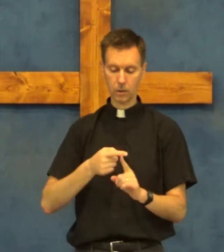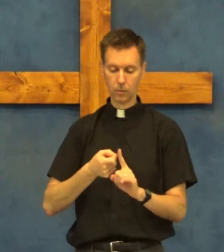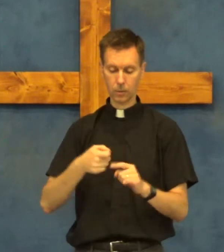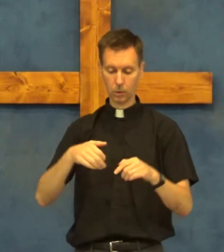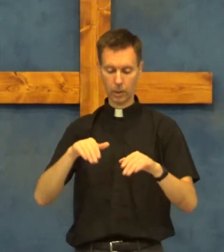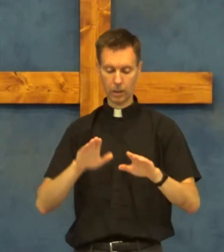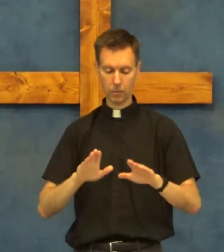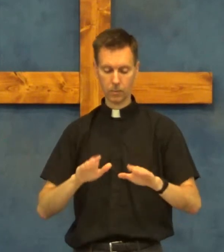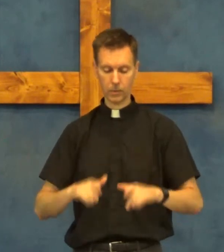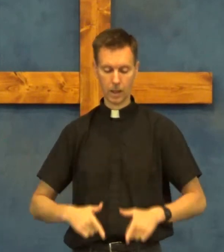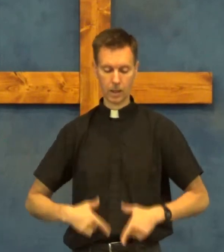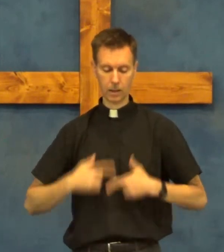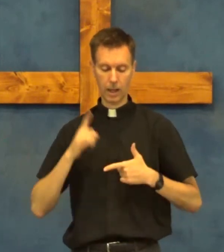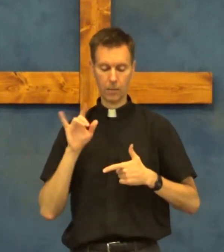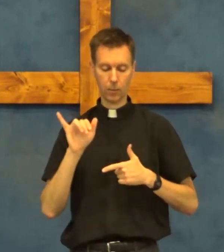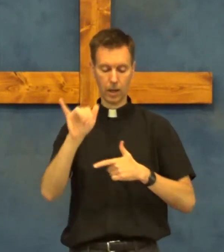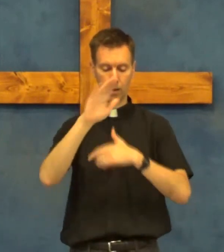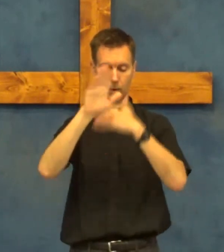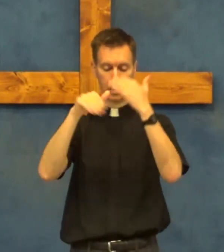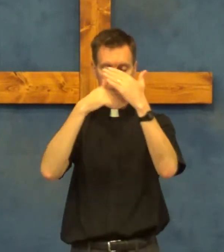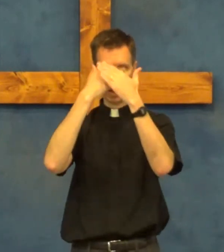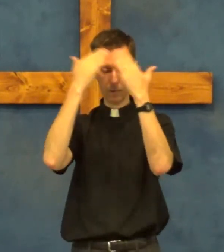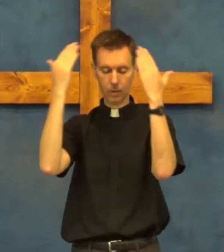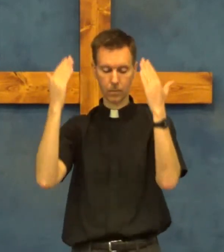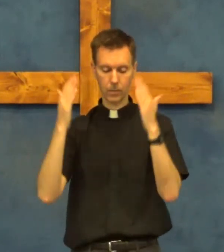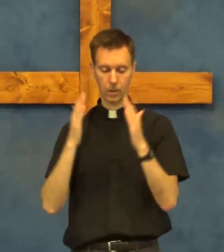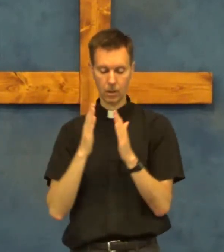in the grave and life will ever have come